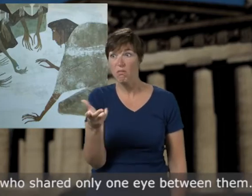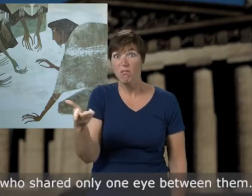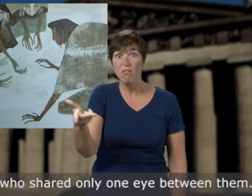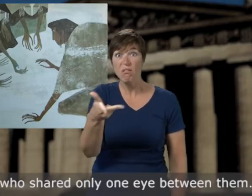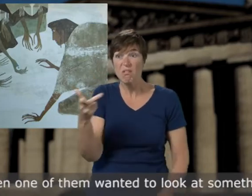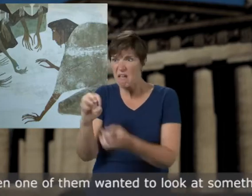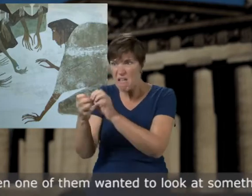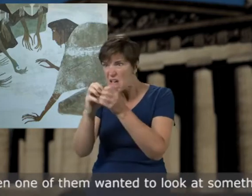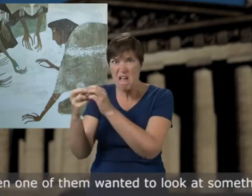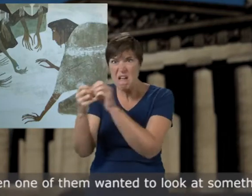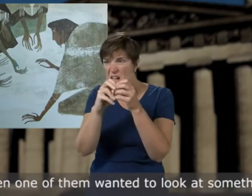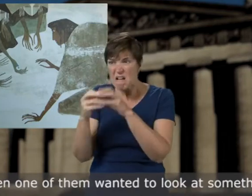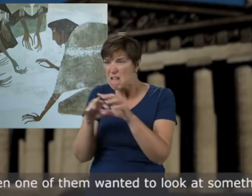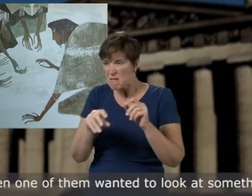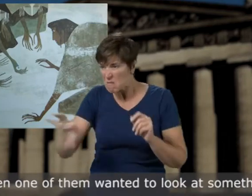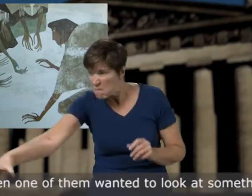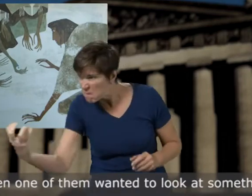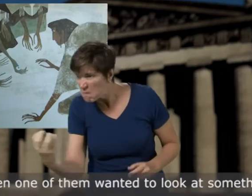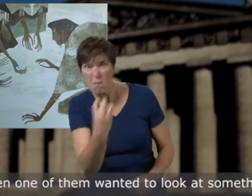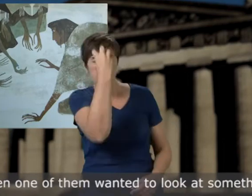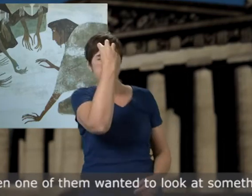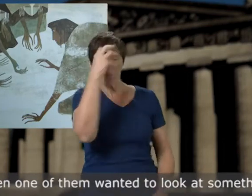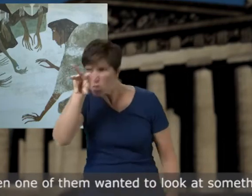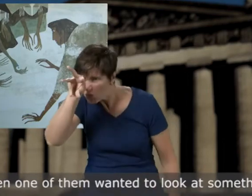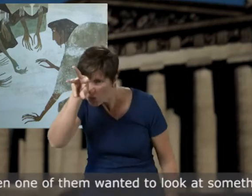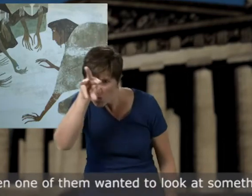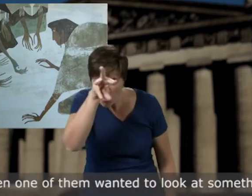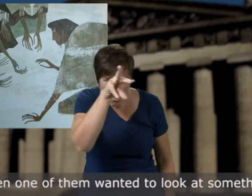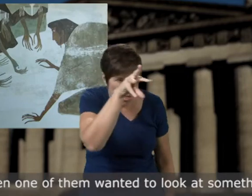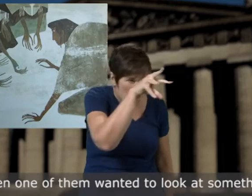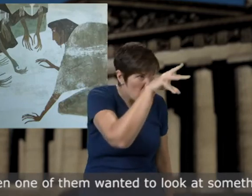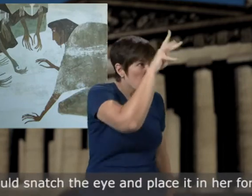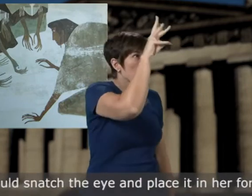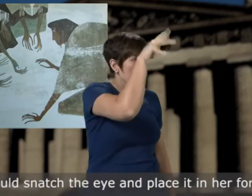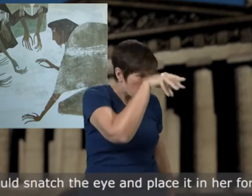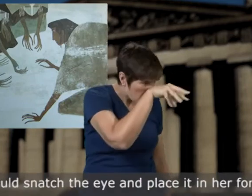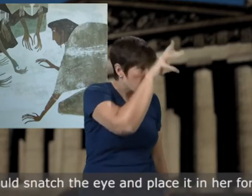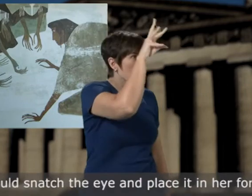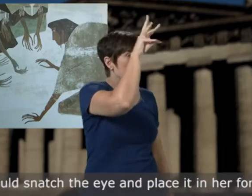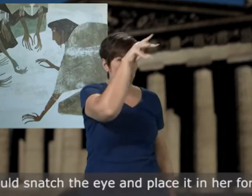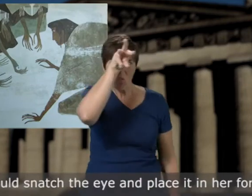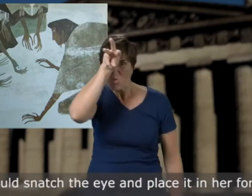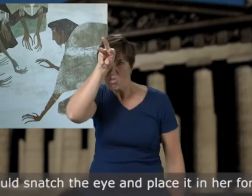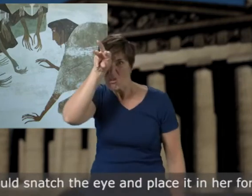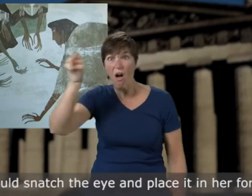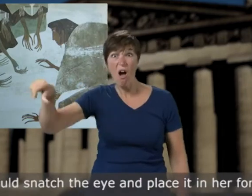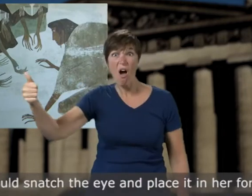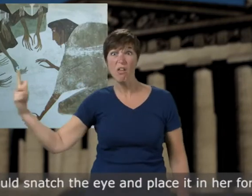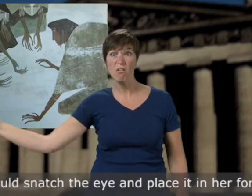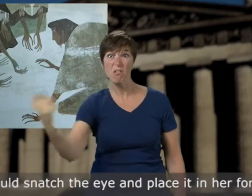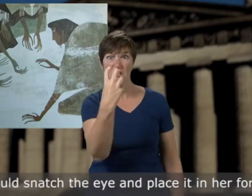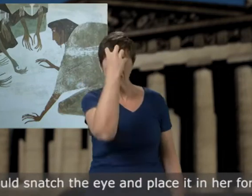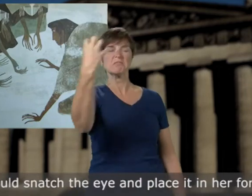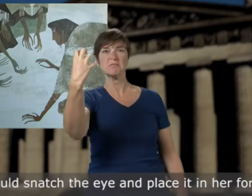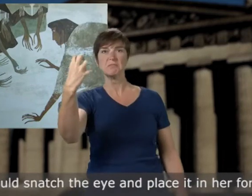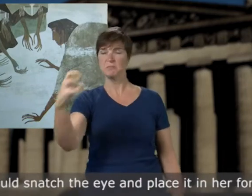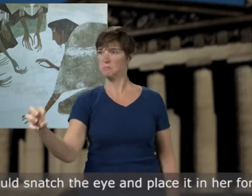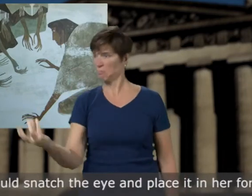when one of them wanted to look at something she would snatch the eye and place it and in her forehead